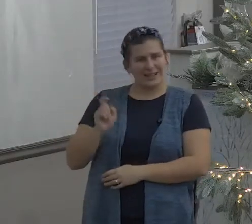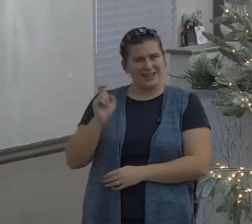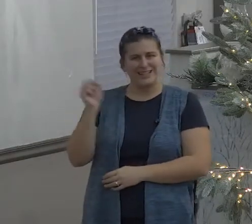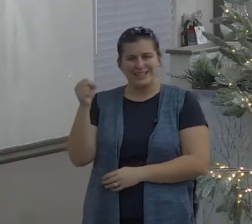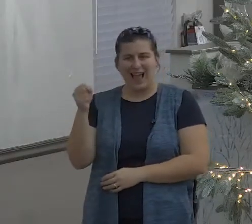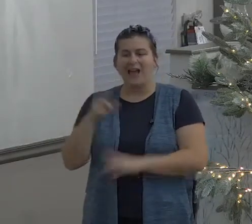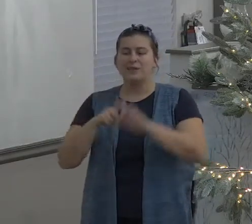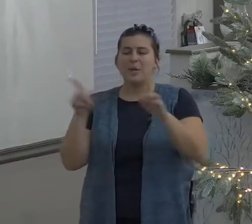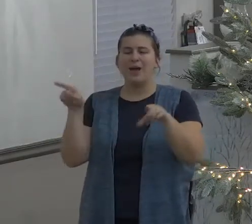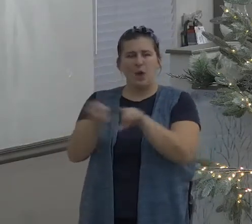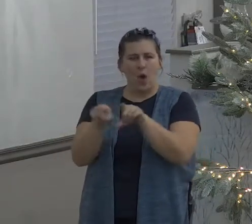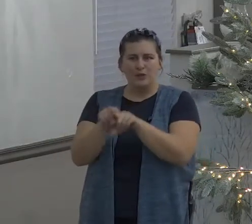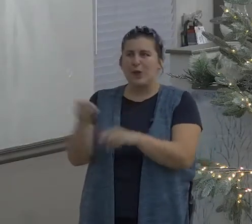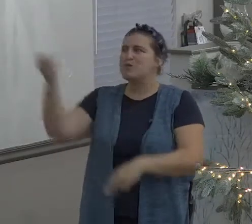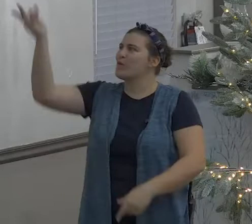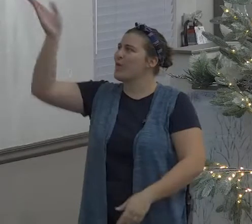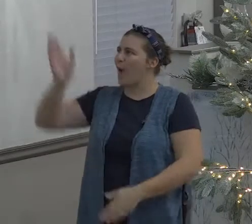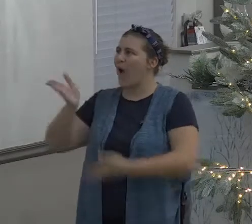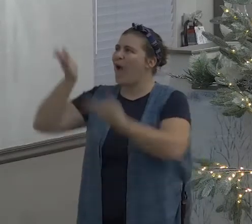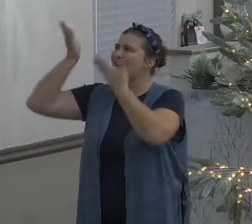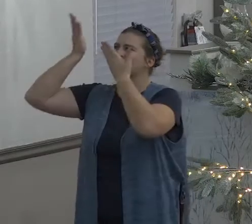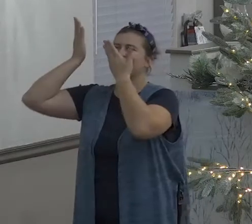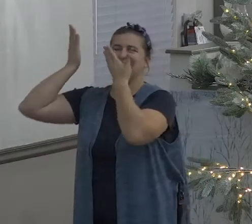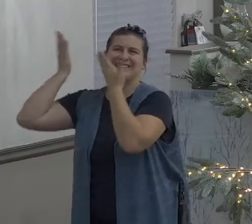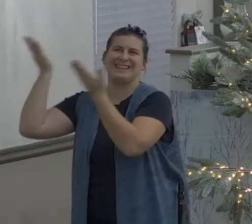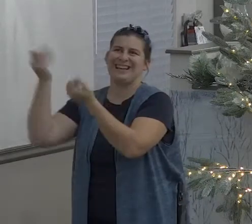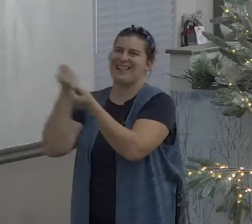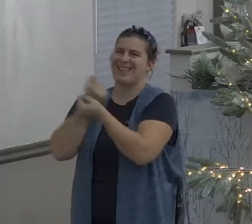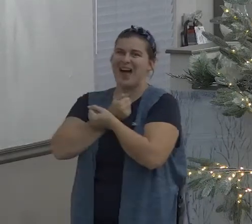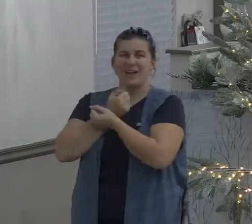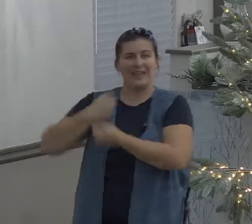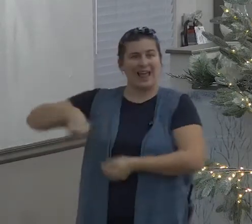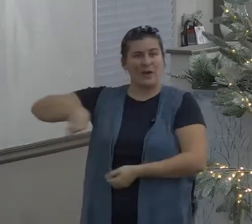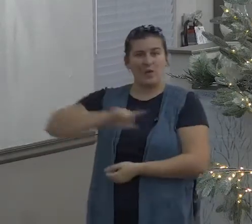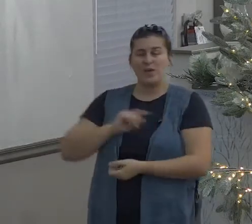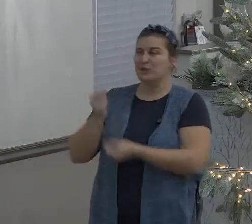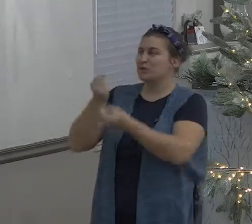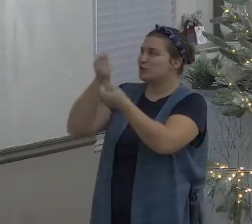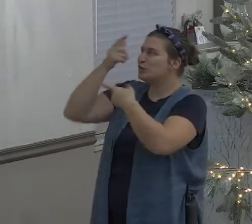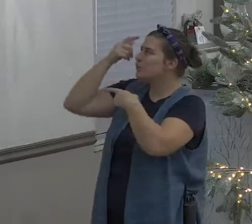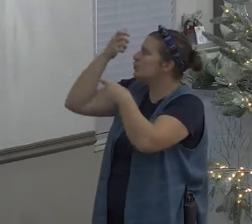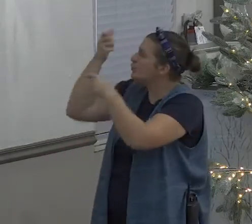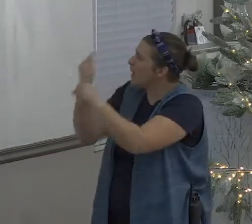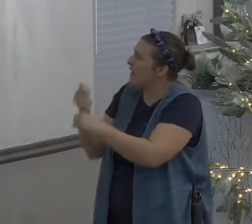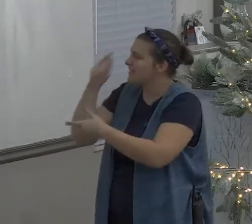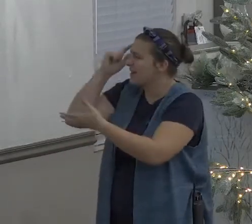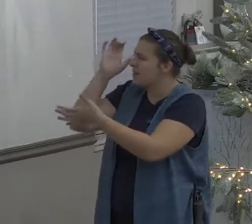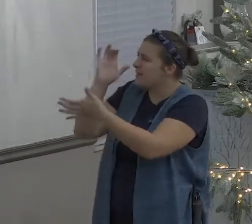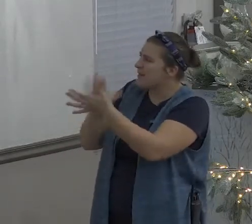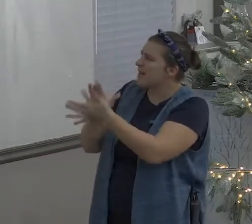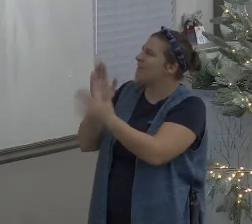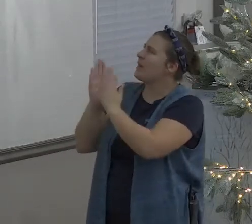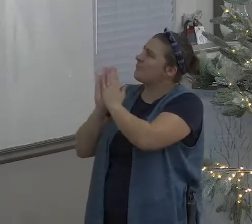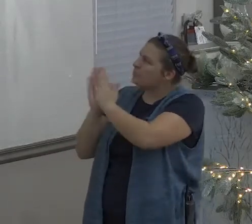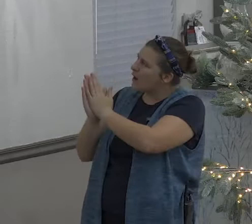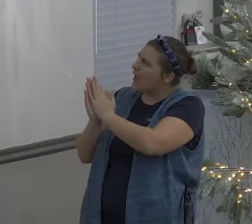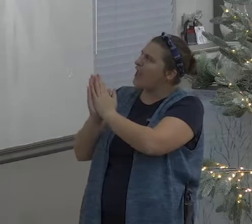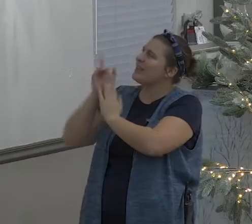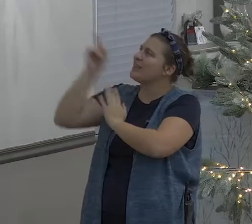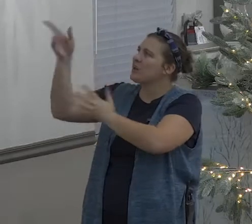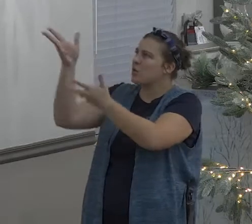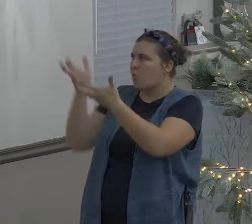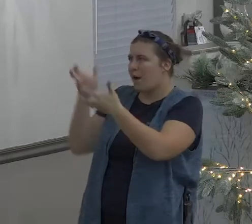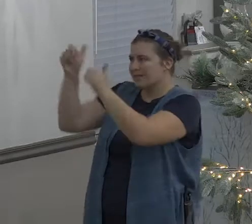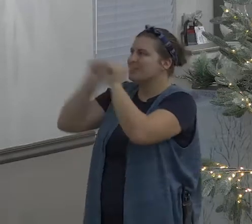unanimous in the in the Christian world because God is he's a God that not only meets needs but God